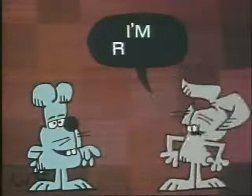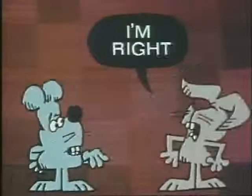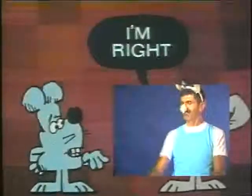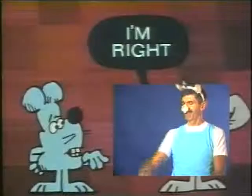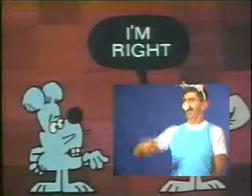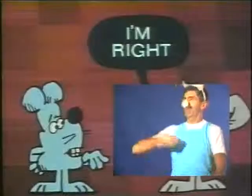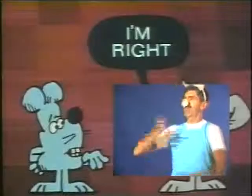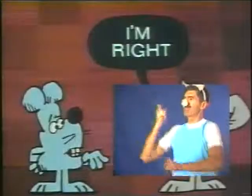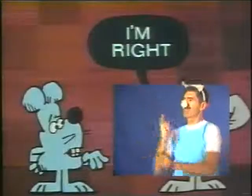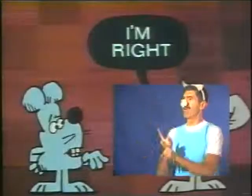I'm right.